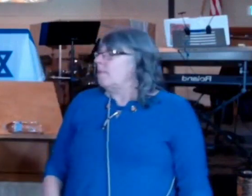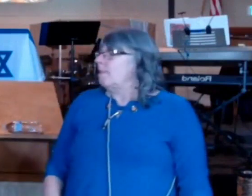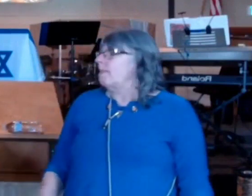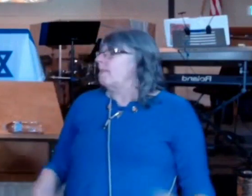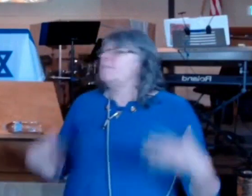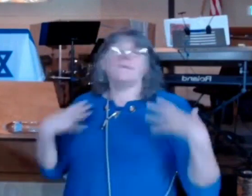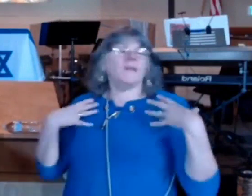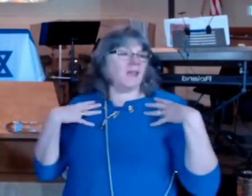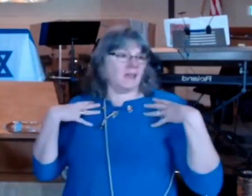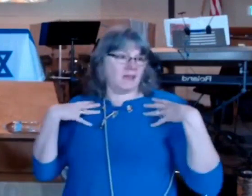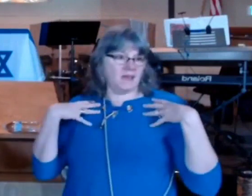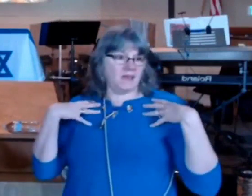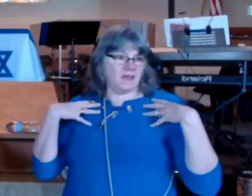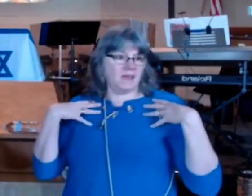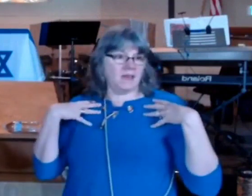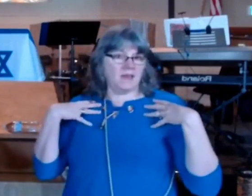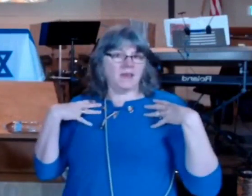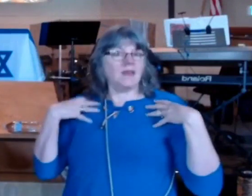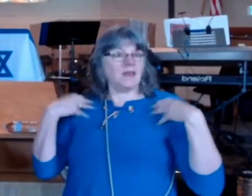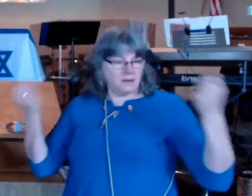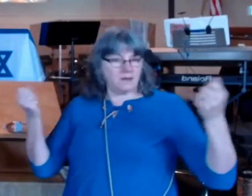reinstalling him to society